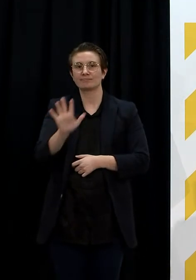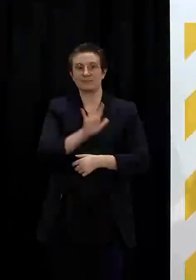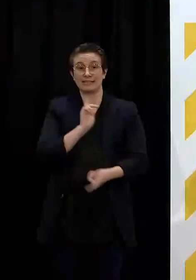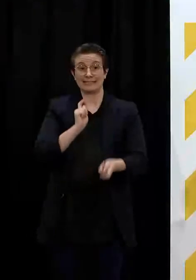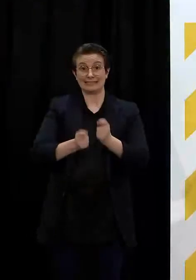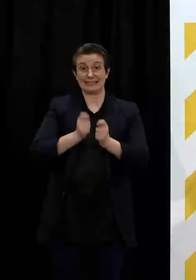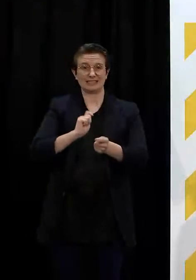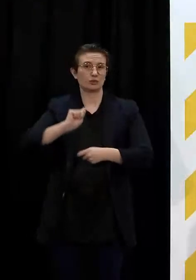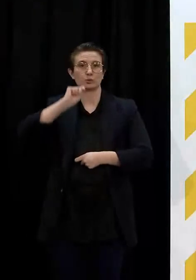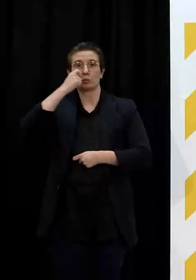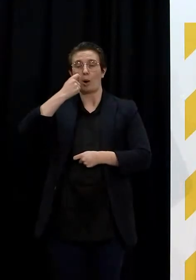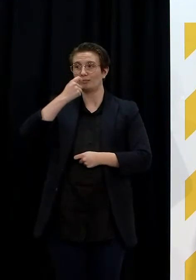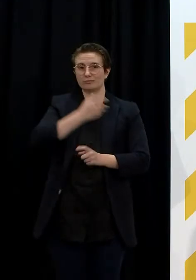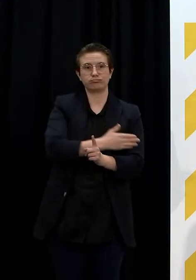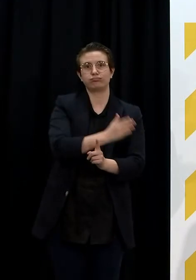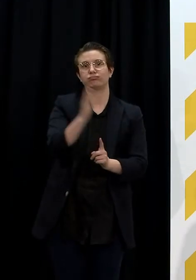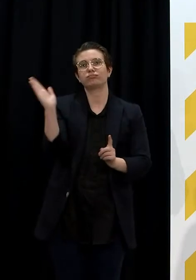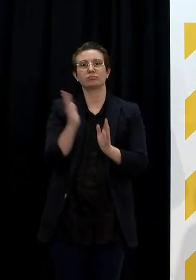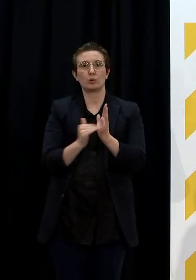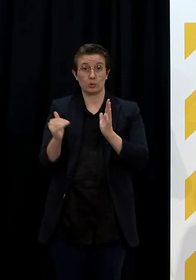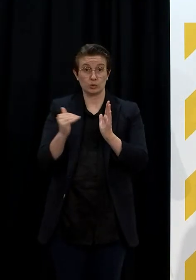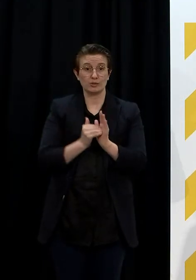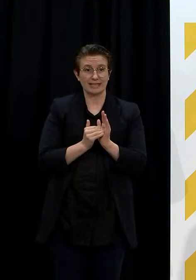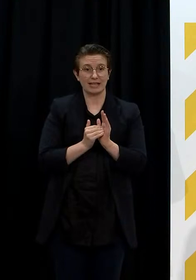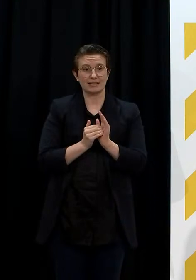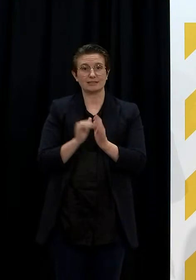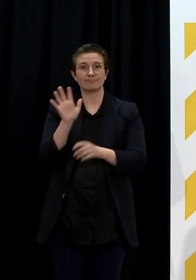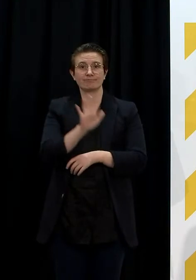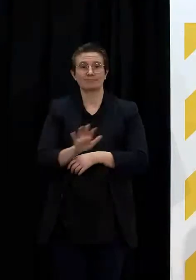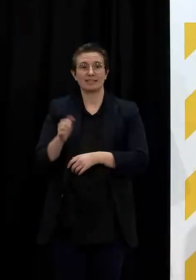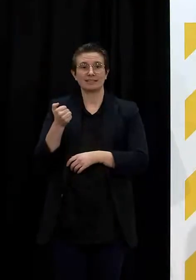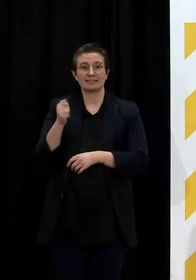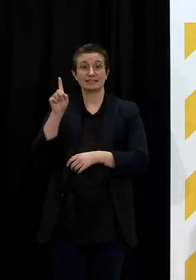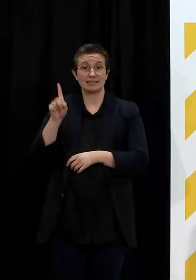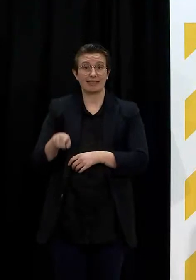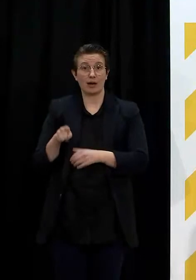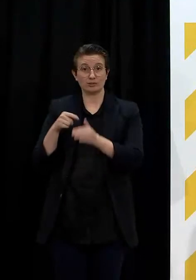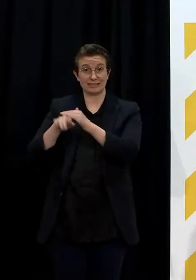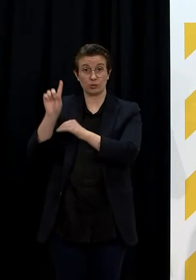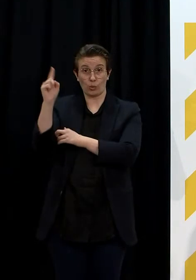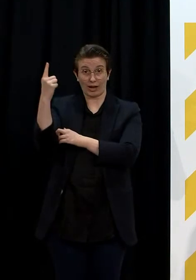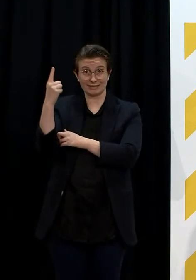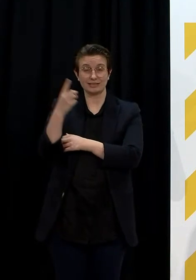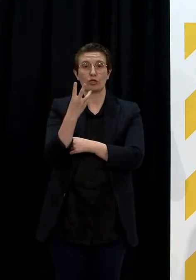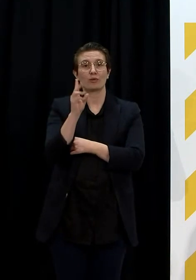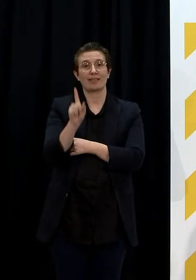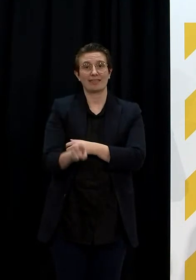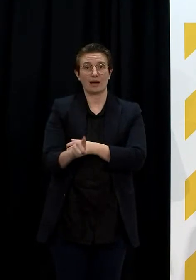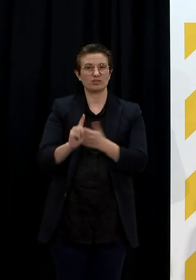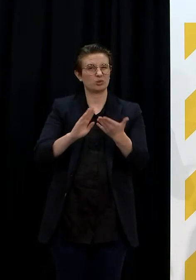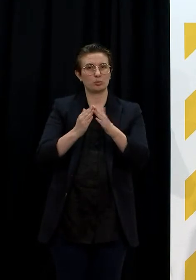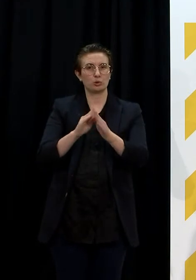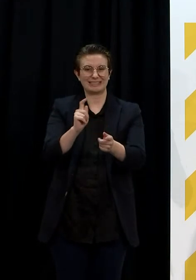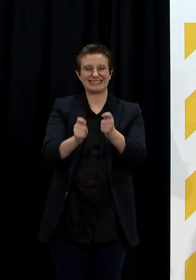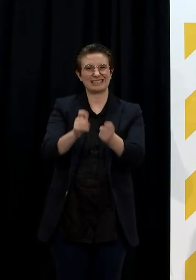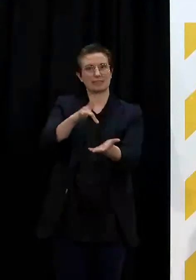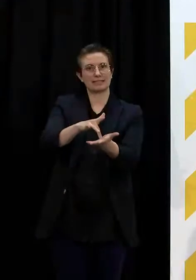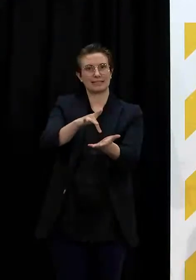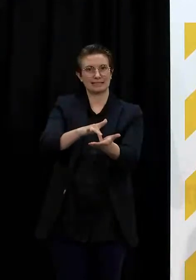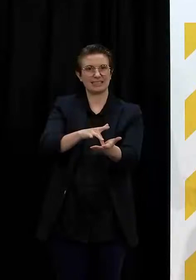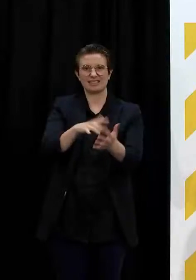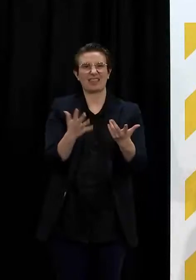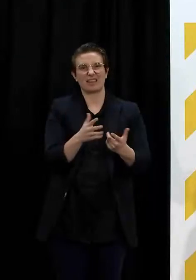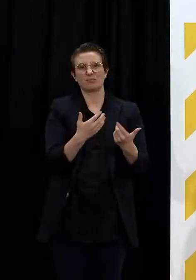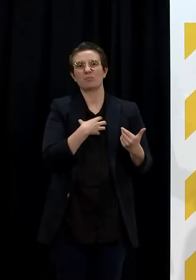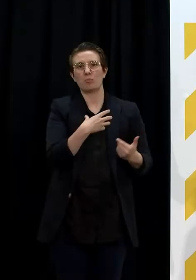swabs taken across the metro Auckland region yesterday, 3,000 at community testing centres and 3,700 at general